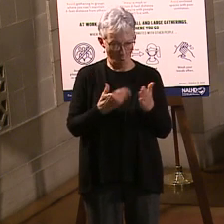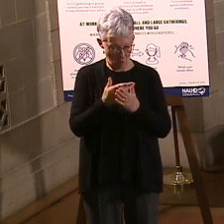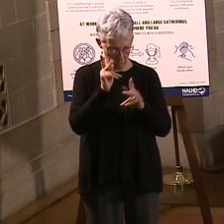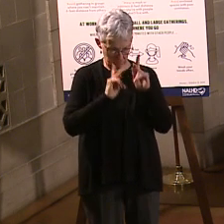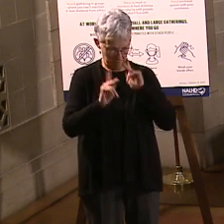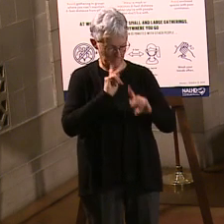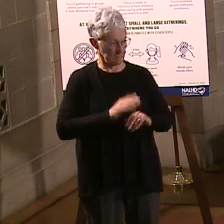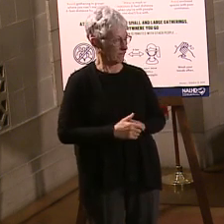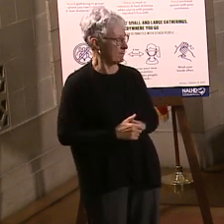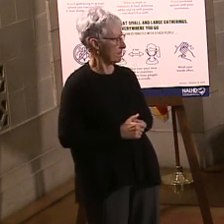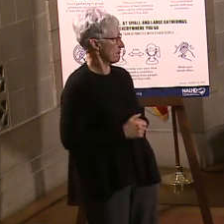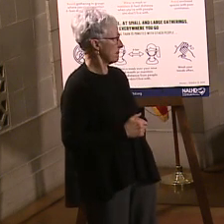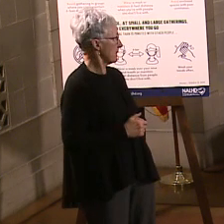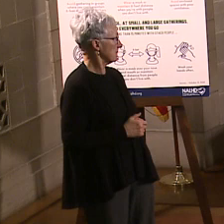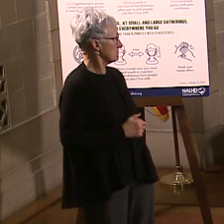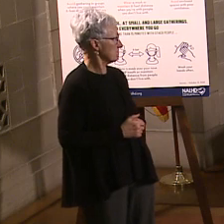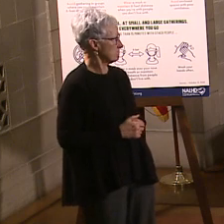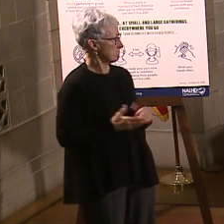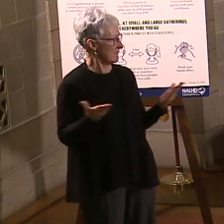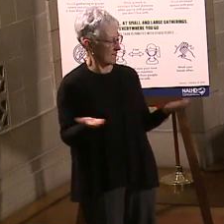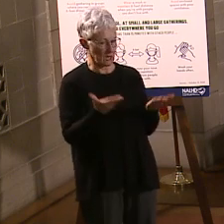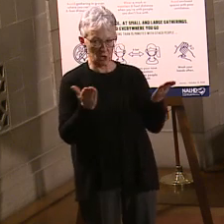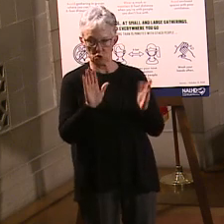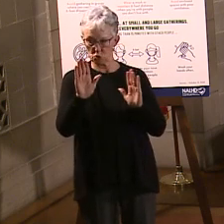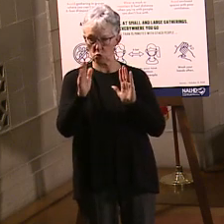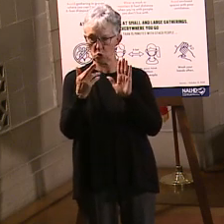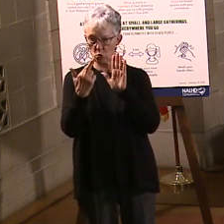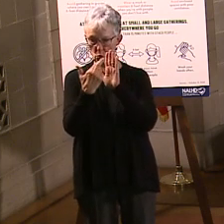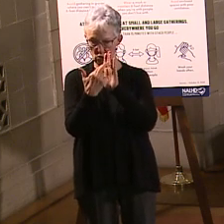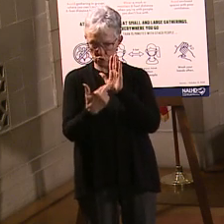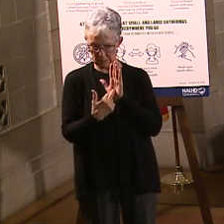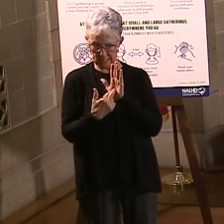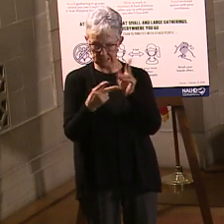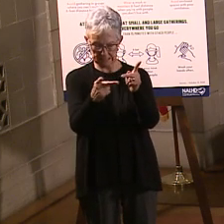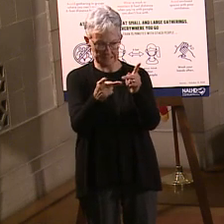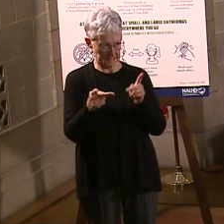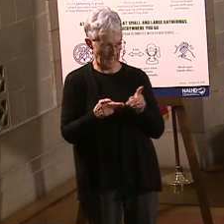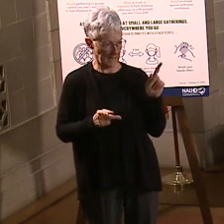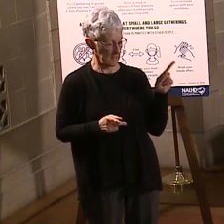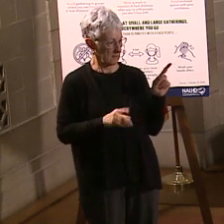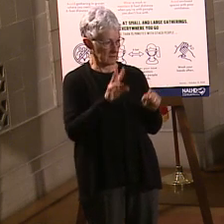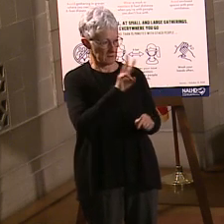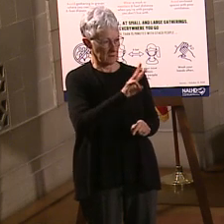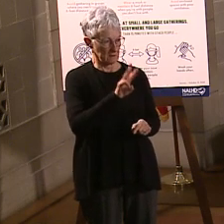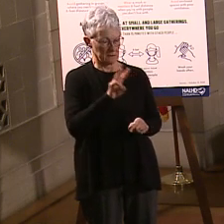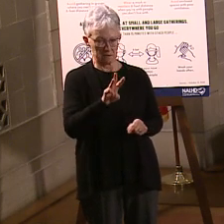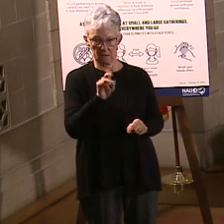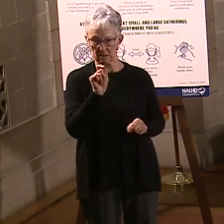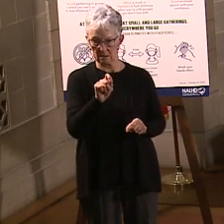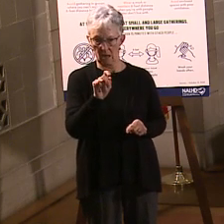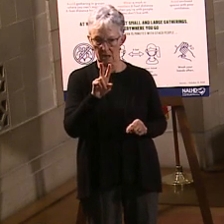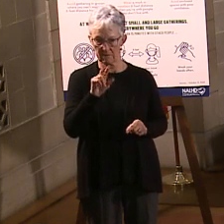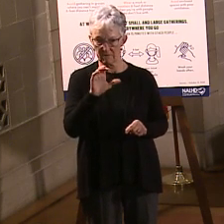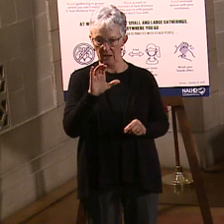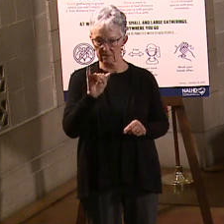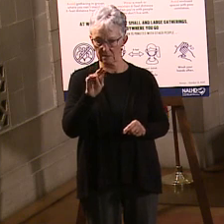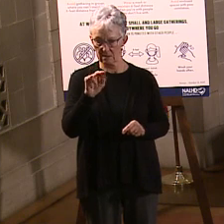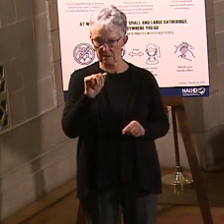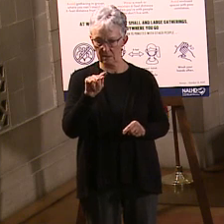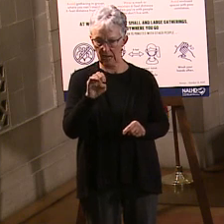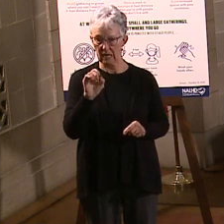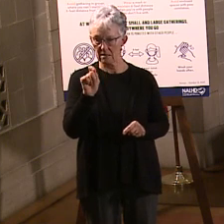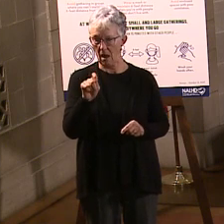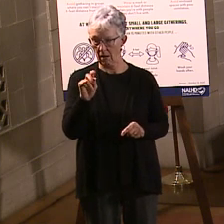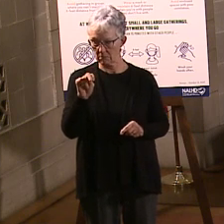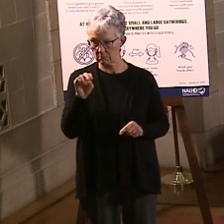for. Here is the registration site. If you go to www.vaccinate.ne.gov,